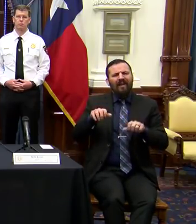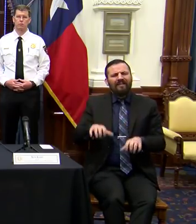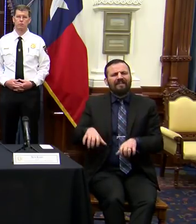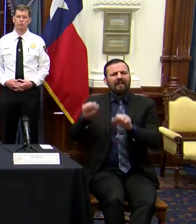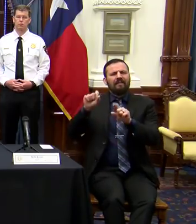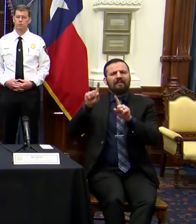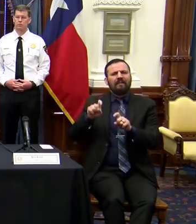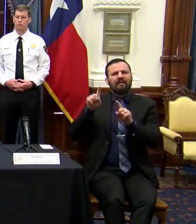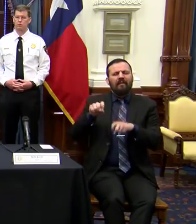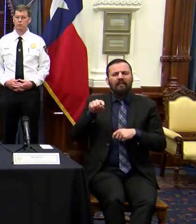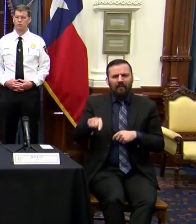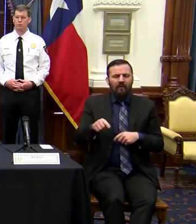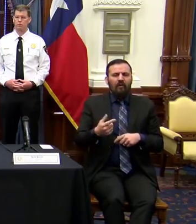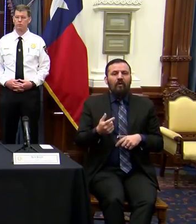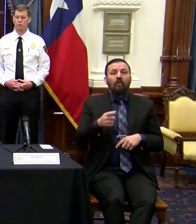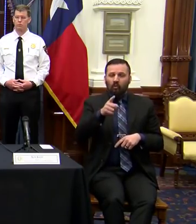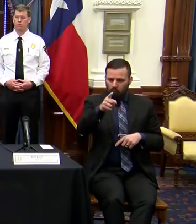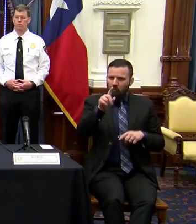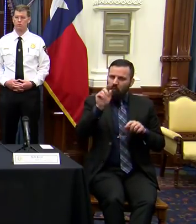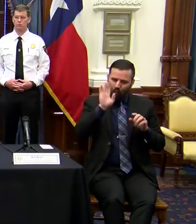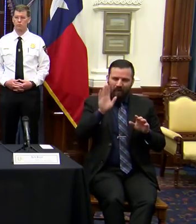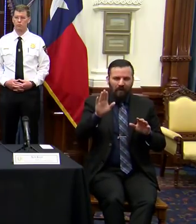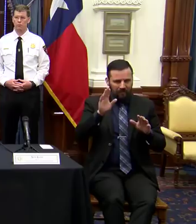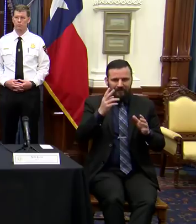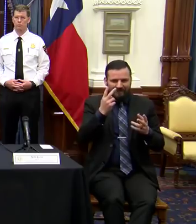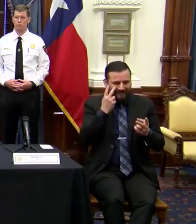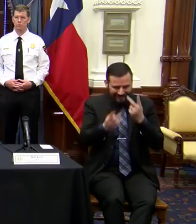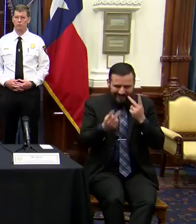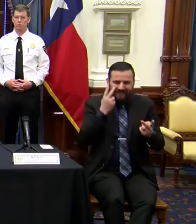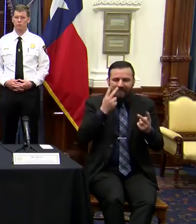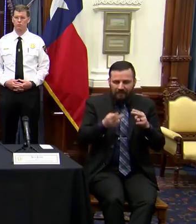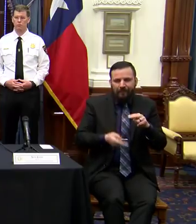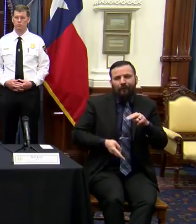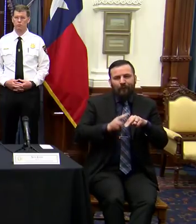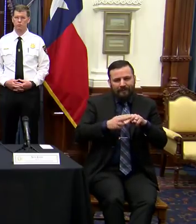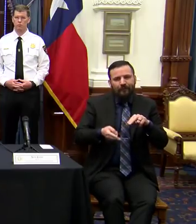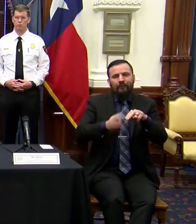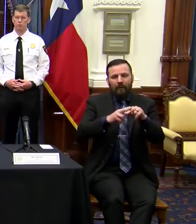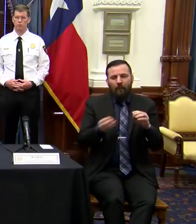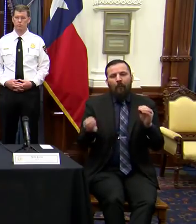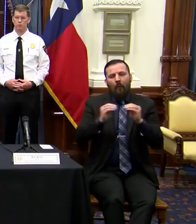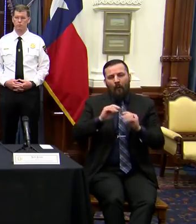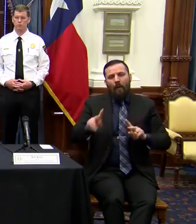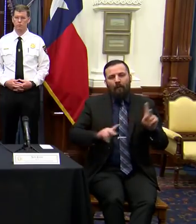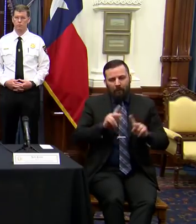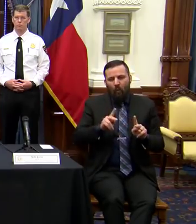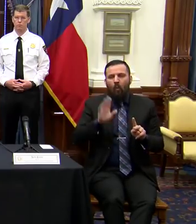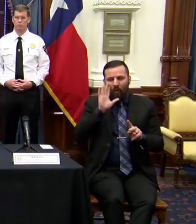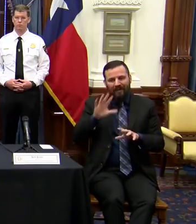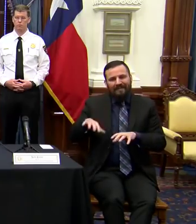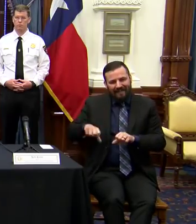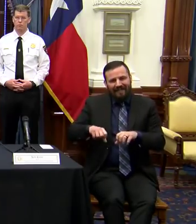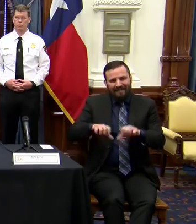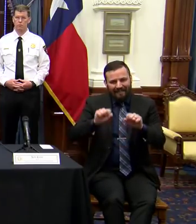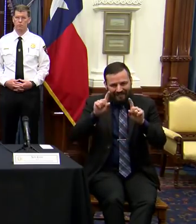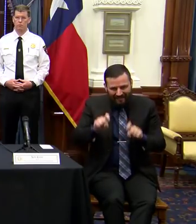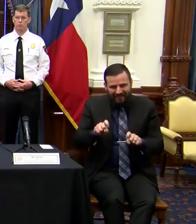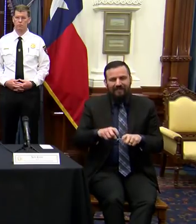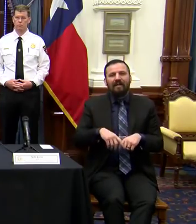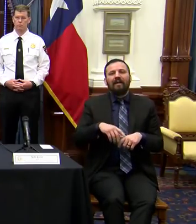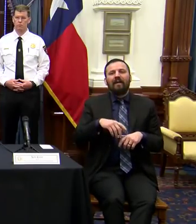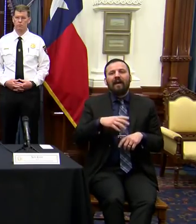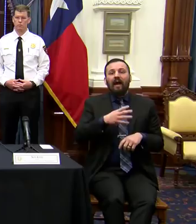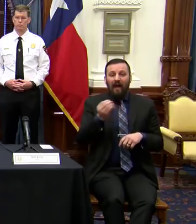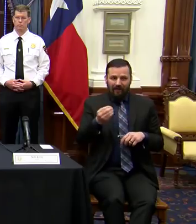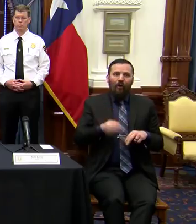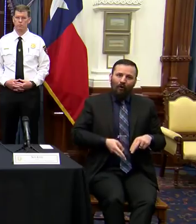You can continue to expect an increased number of the people who are tested as well as an increase in the